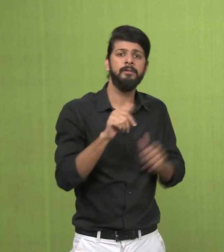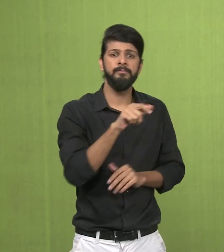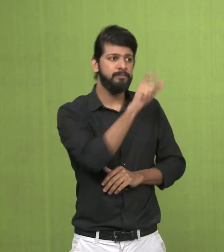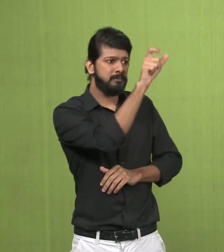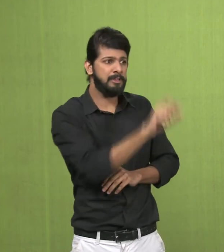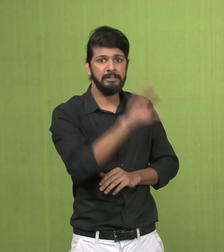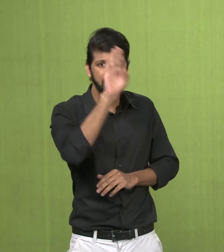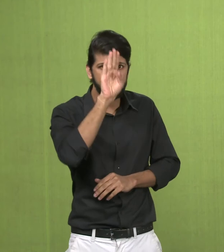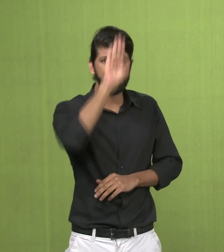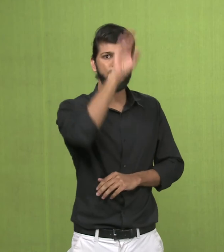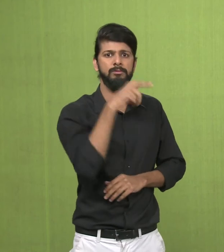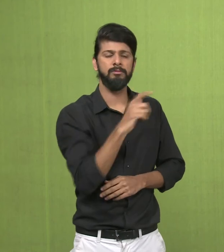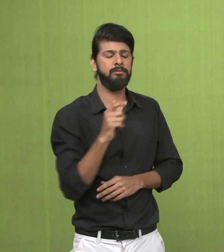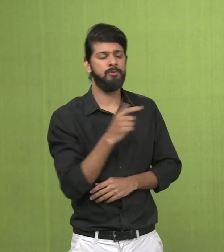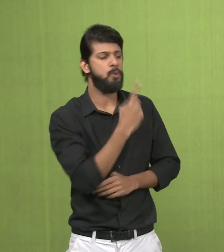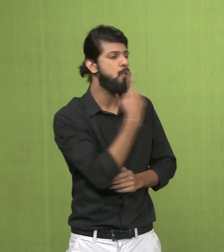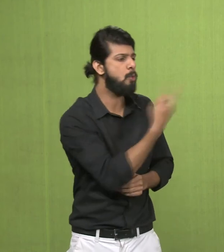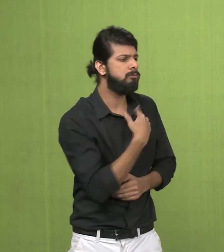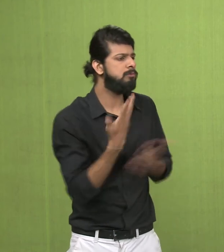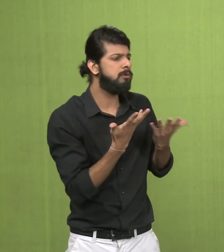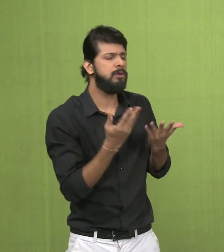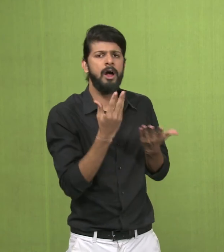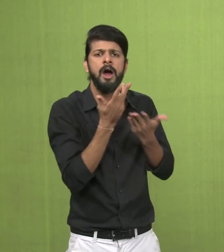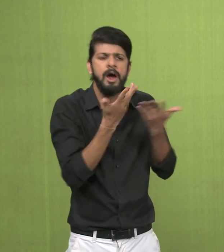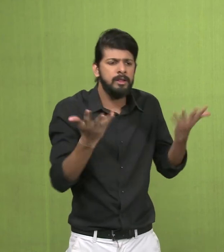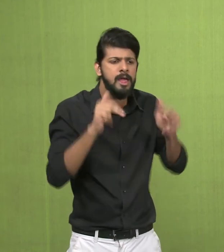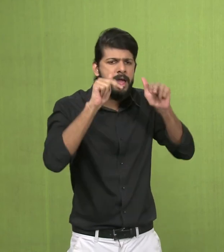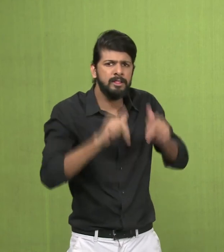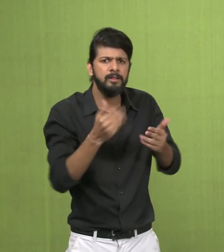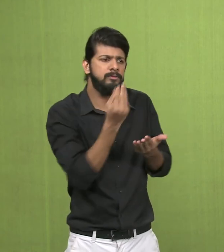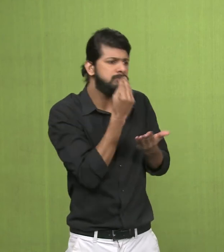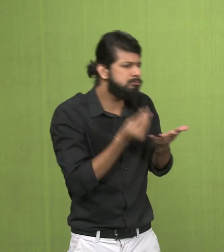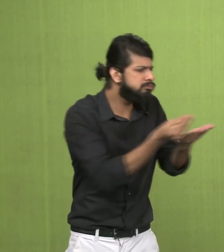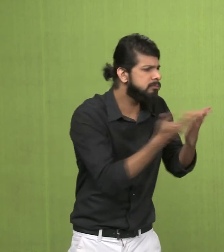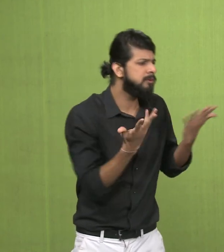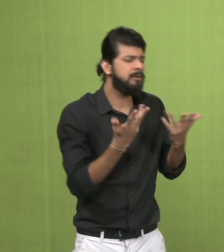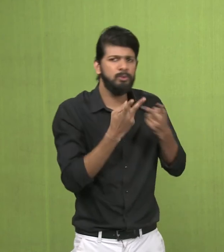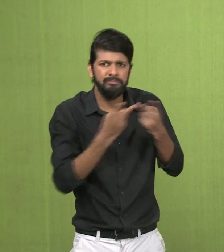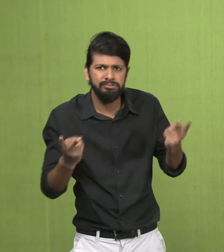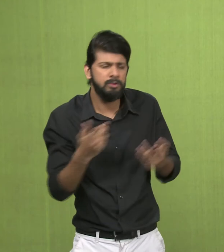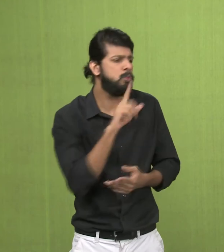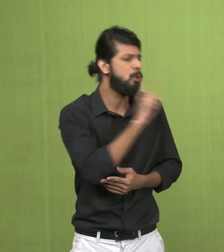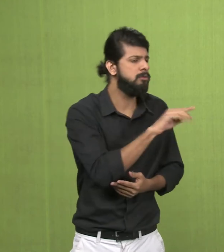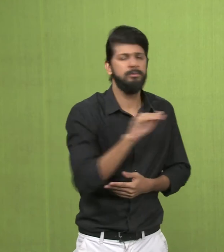the attendant is responsible and obliged. So, the Chanvar Dharini probably was an attendant.